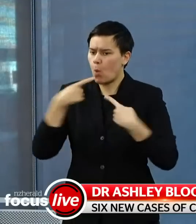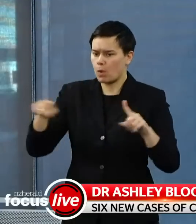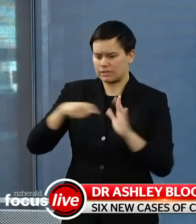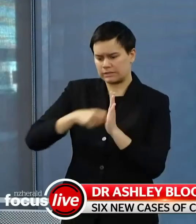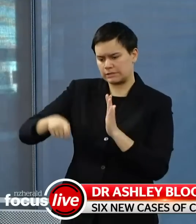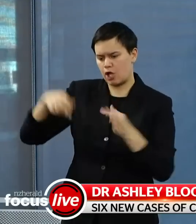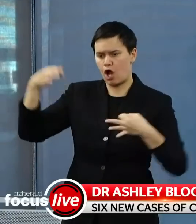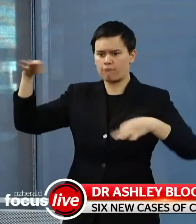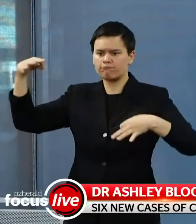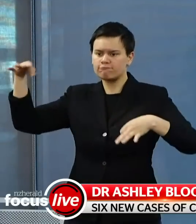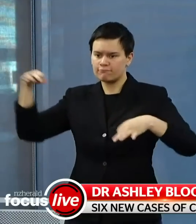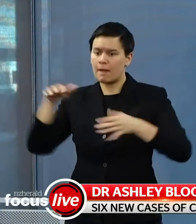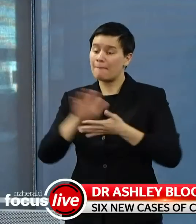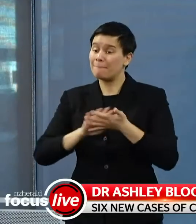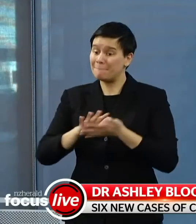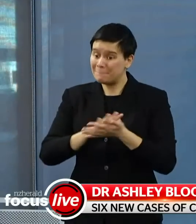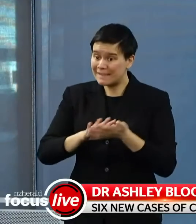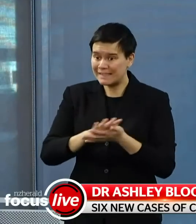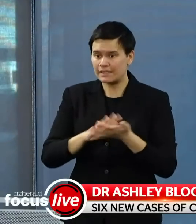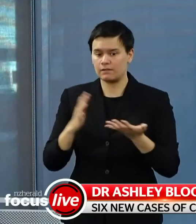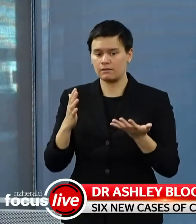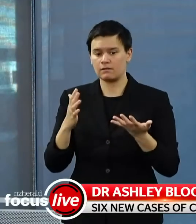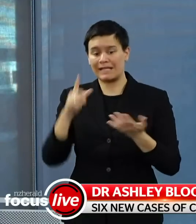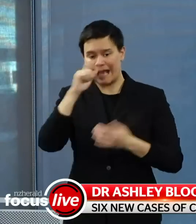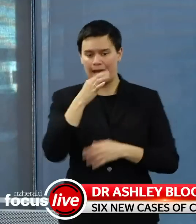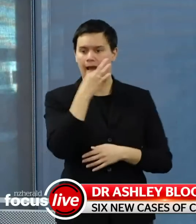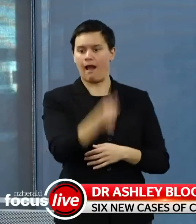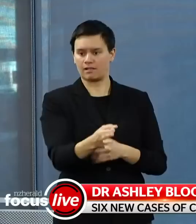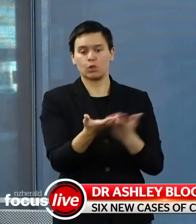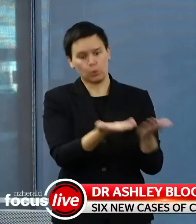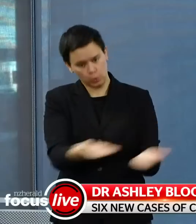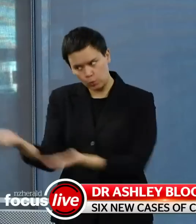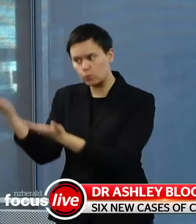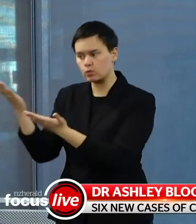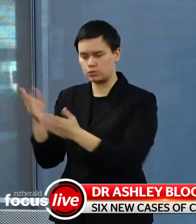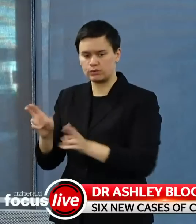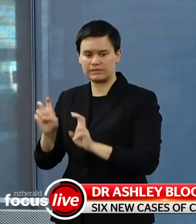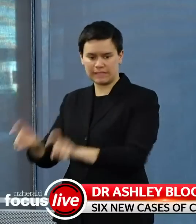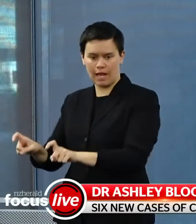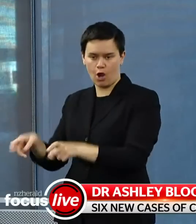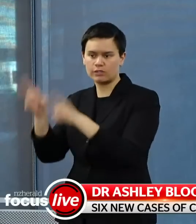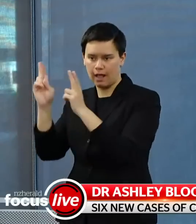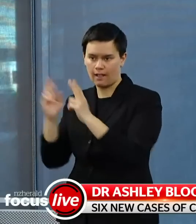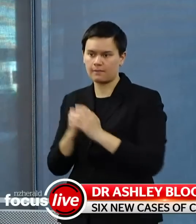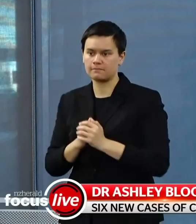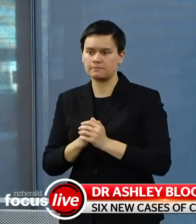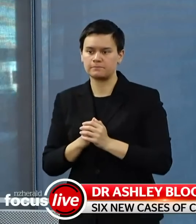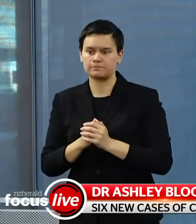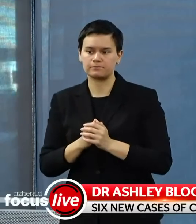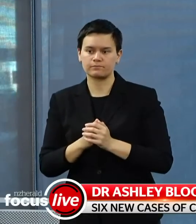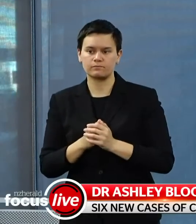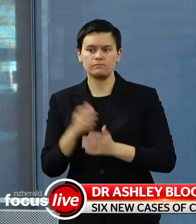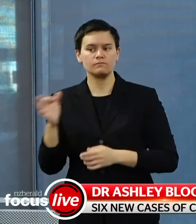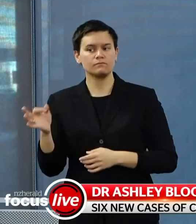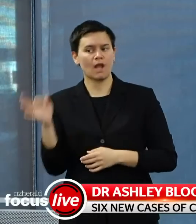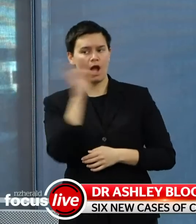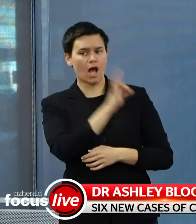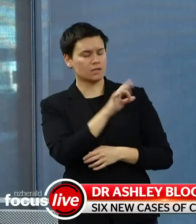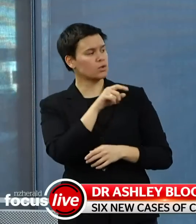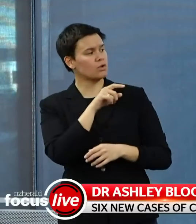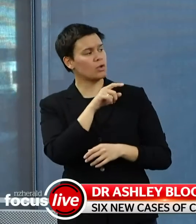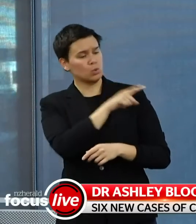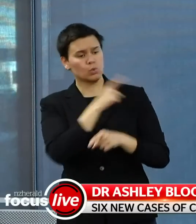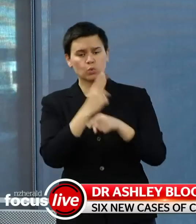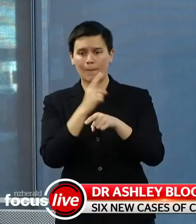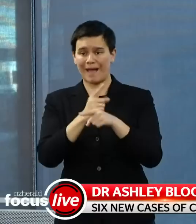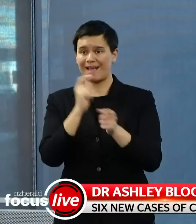basis for the medical officer of health to request that people go into, into quarantine. Uh, you've, you've spoken about the invasiveness of the test.